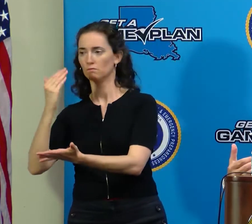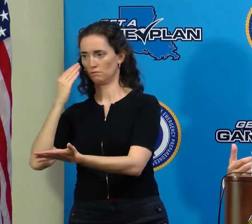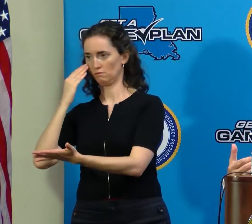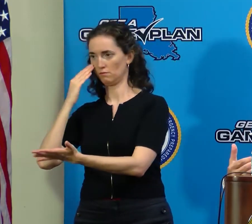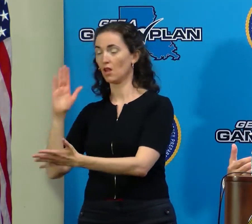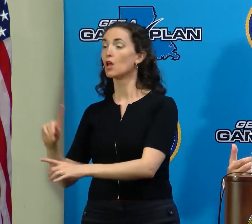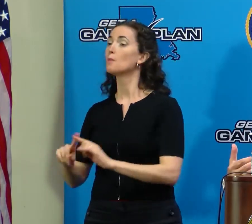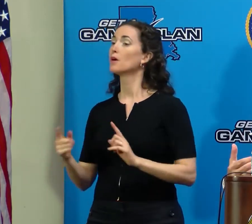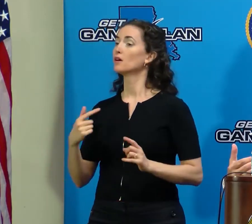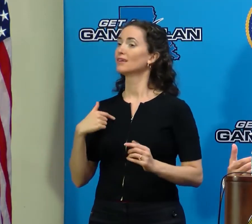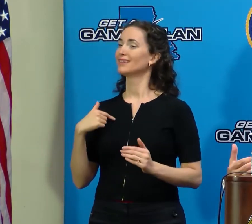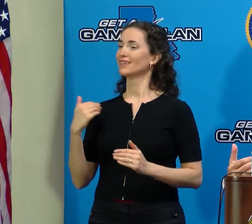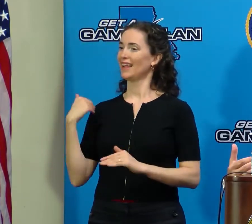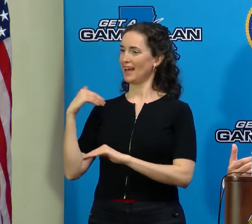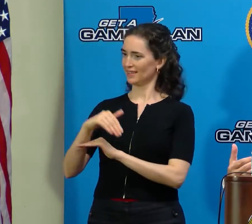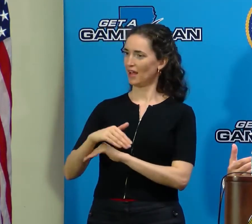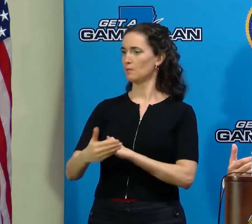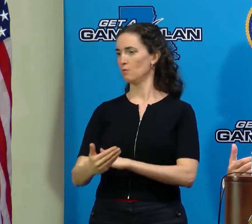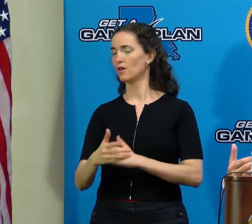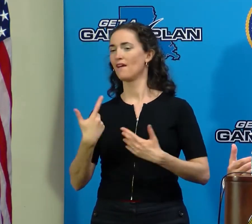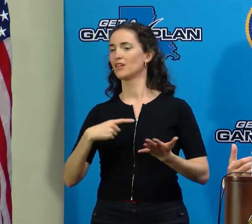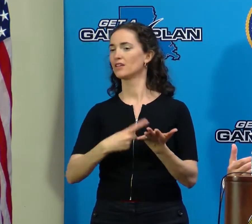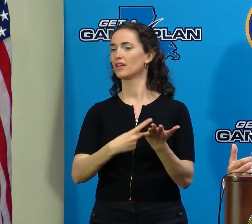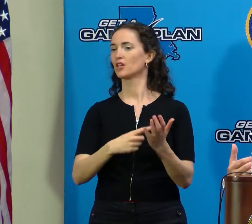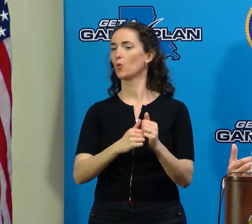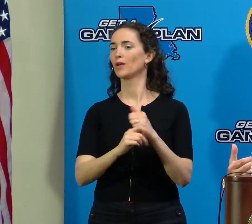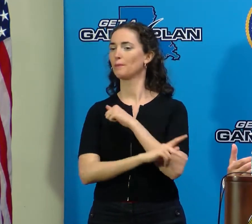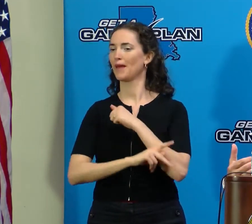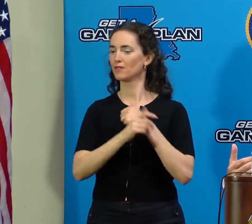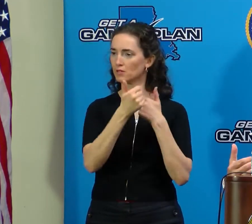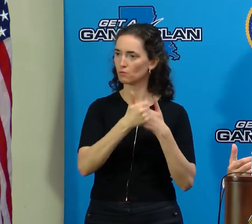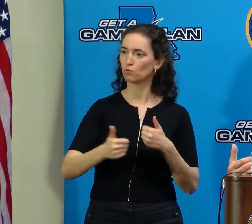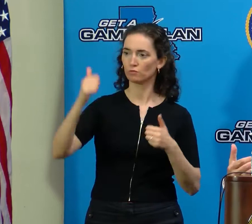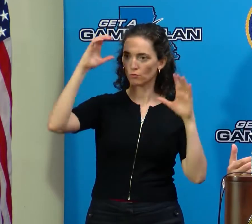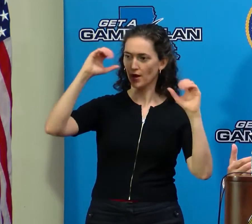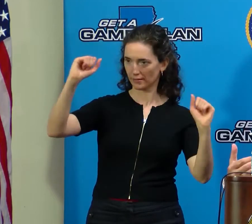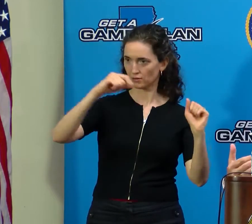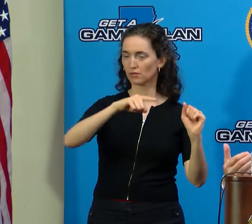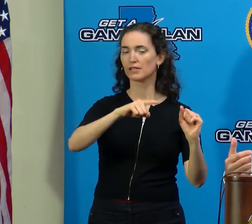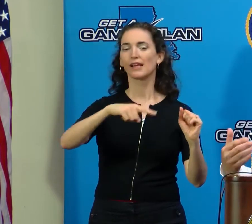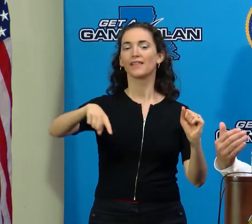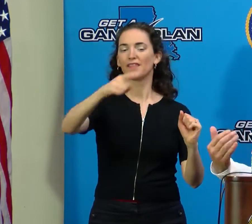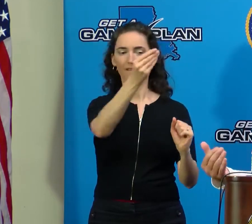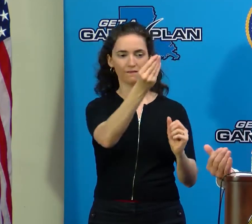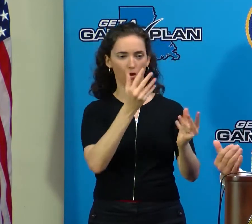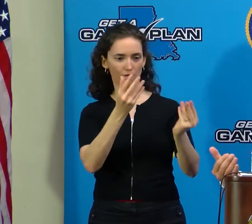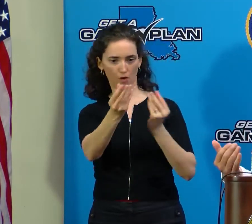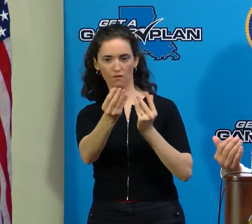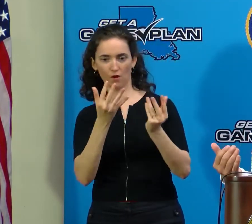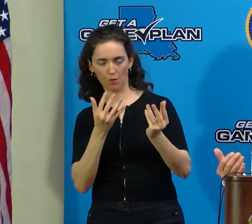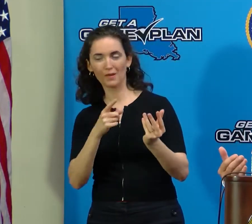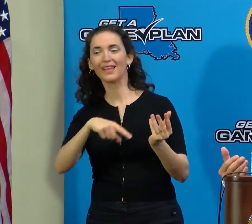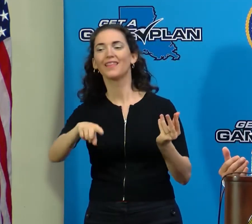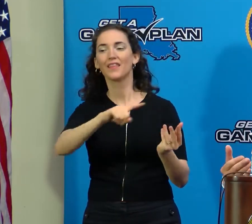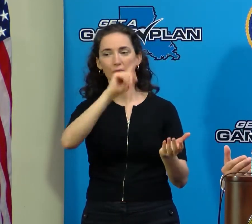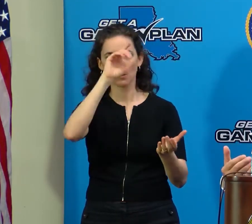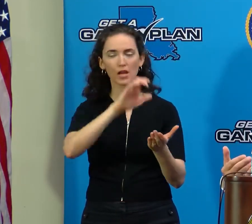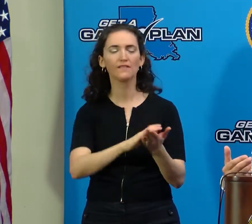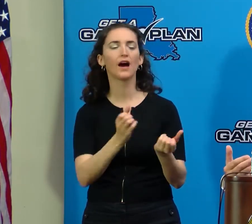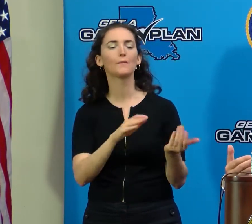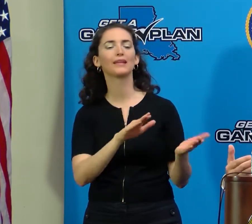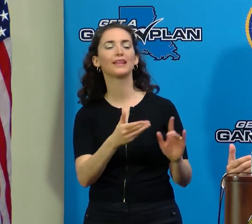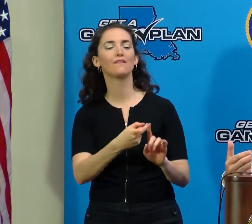presidents and other officials who believe that the death count attributable to the hurricane will go up